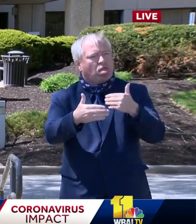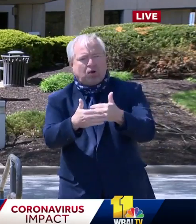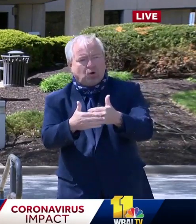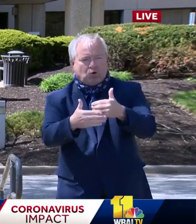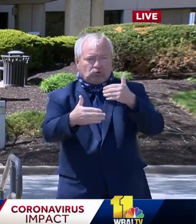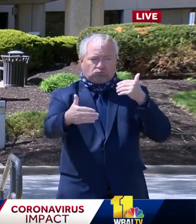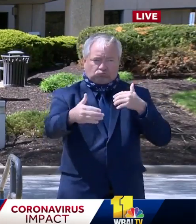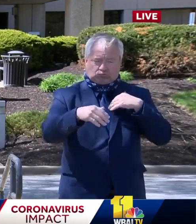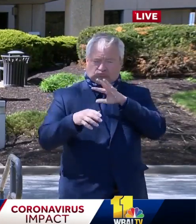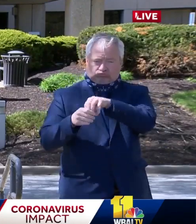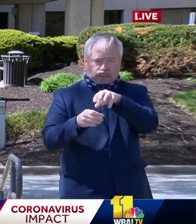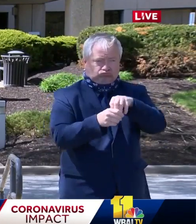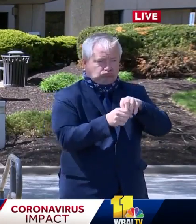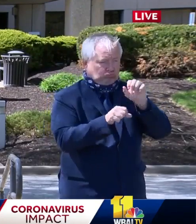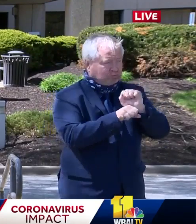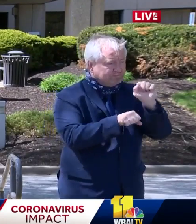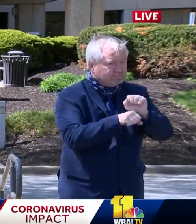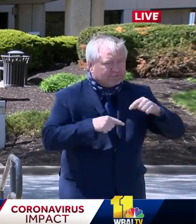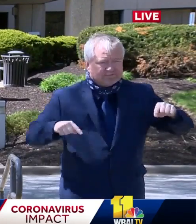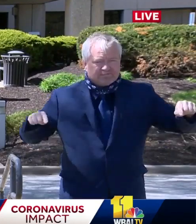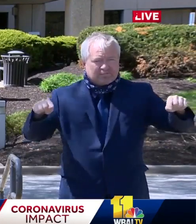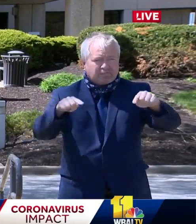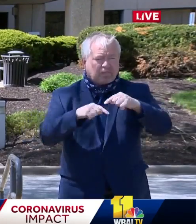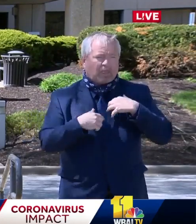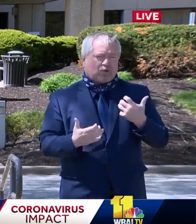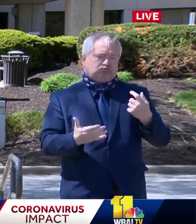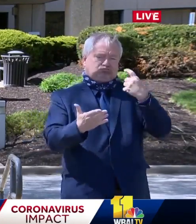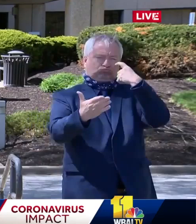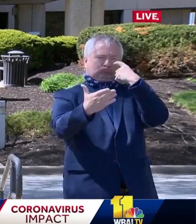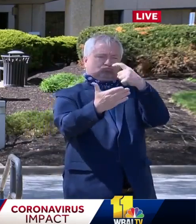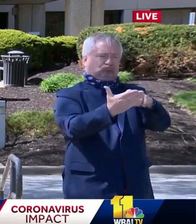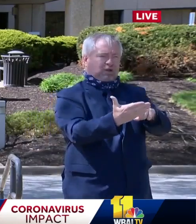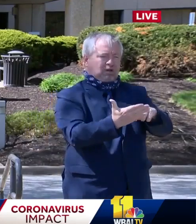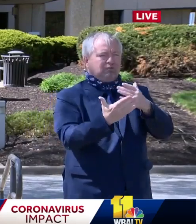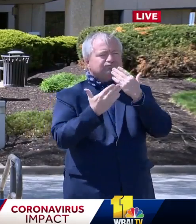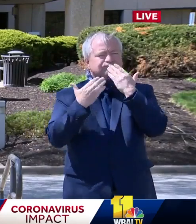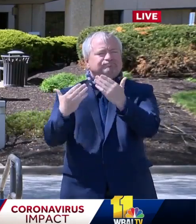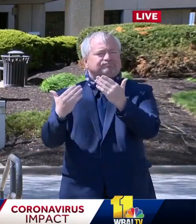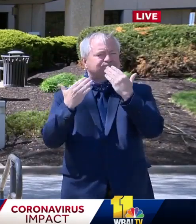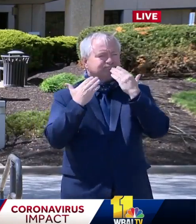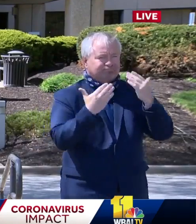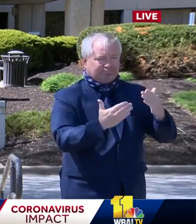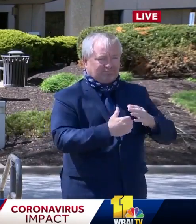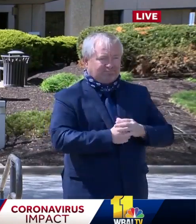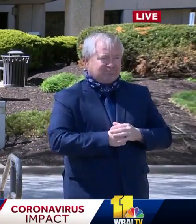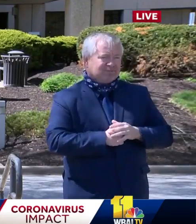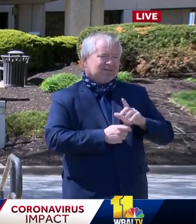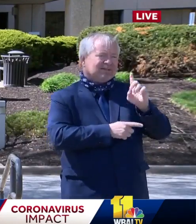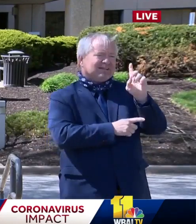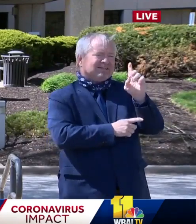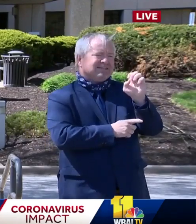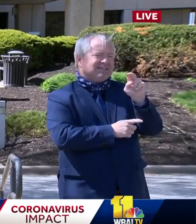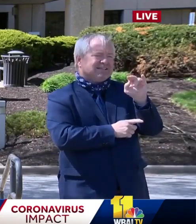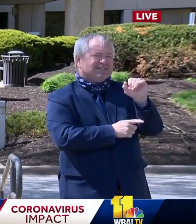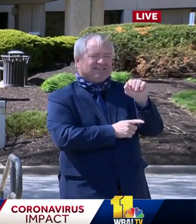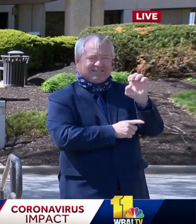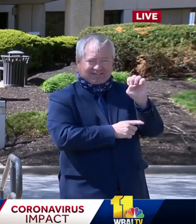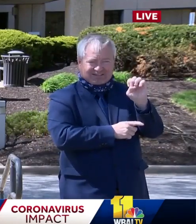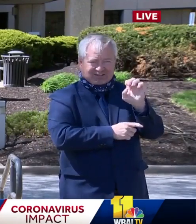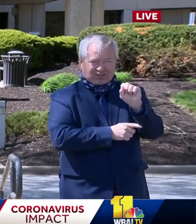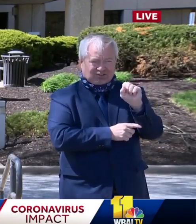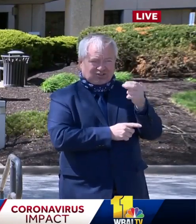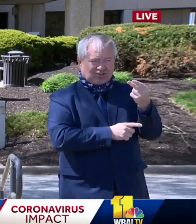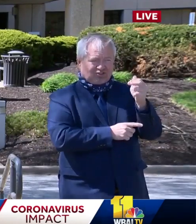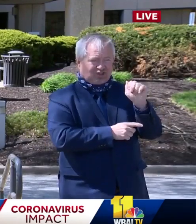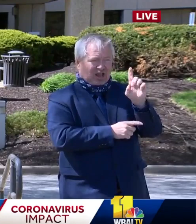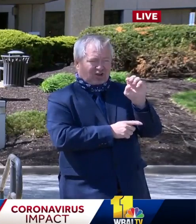many people. And I just want to take a moment to thank Dennis Schrader, who's the Chief Operating Officer